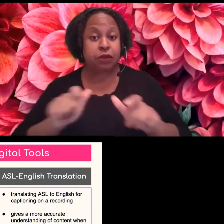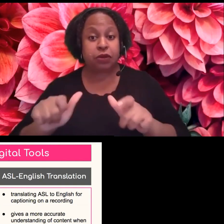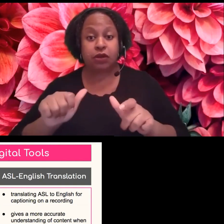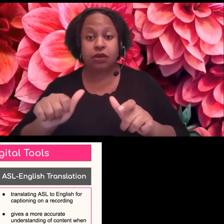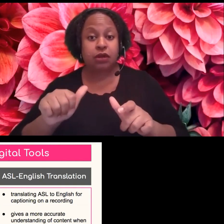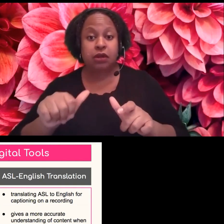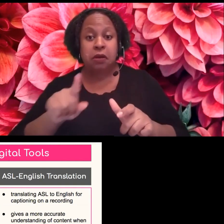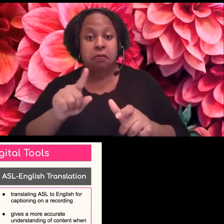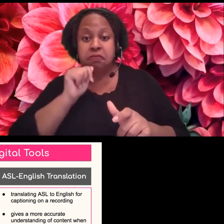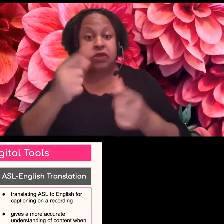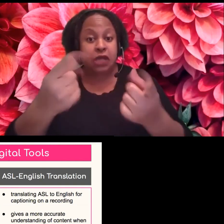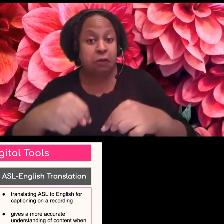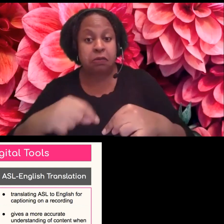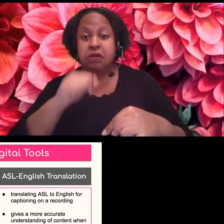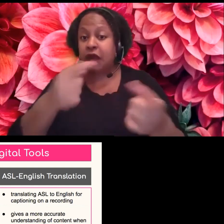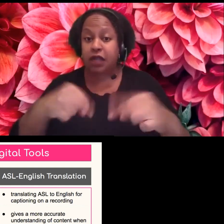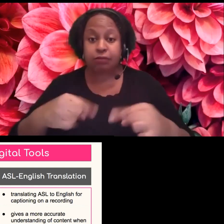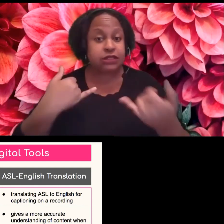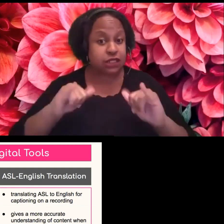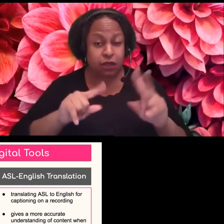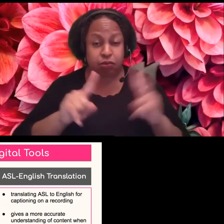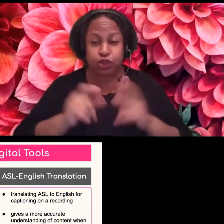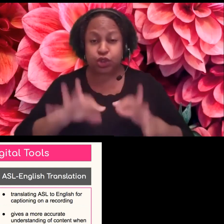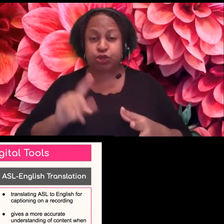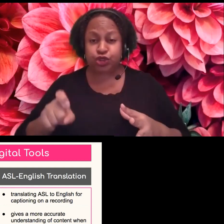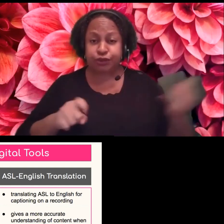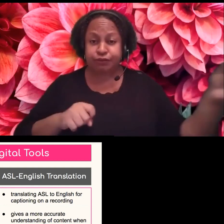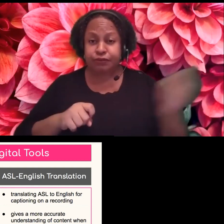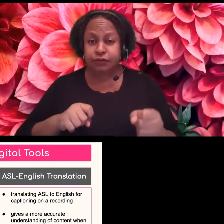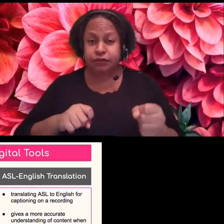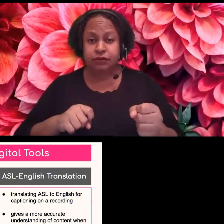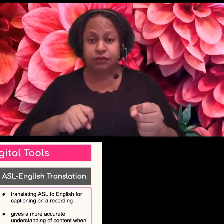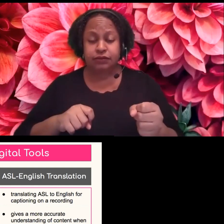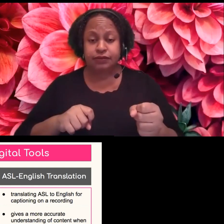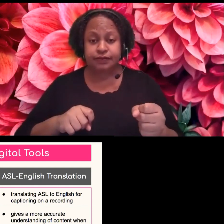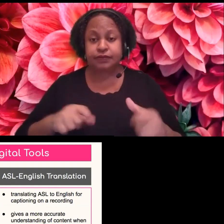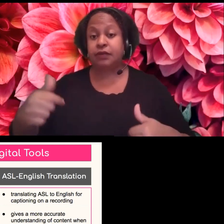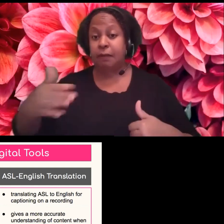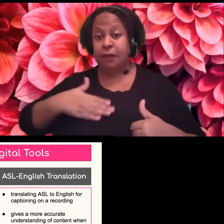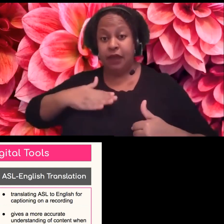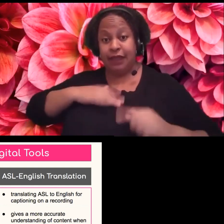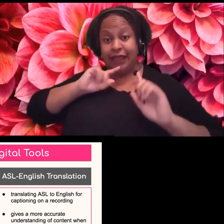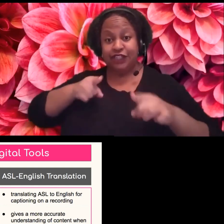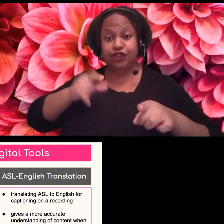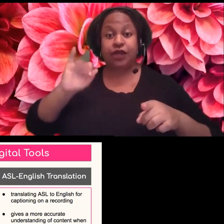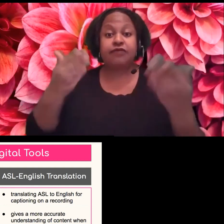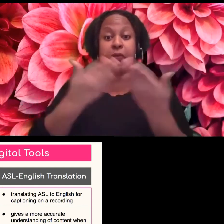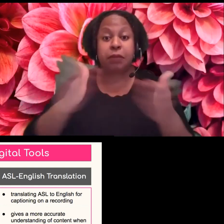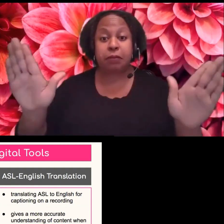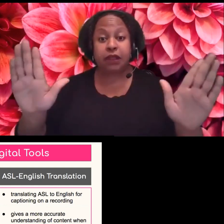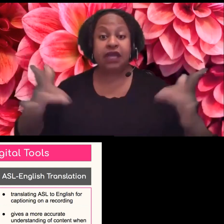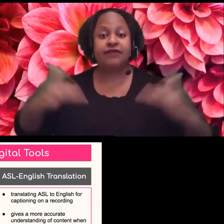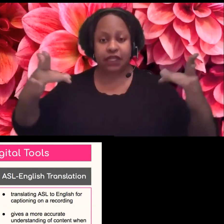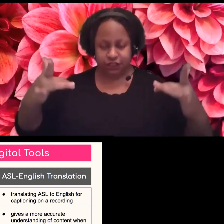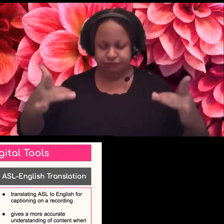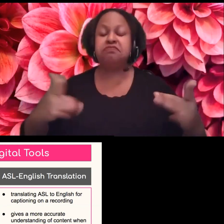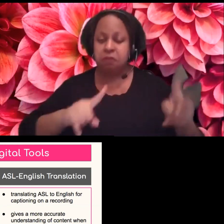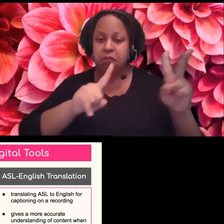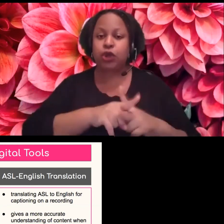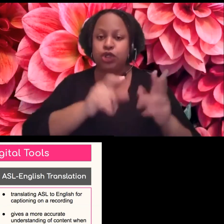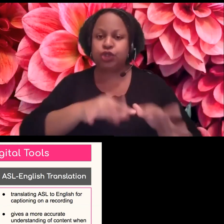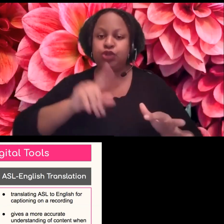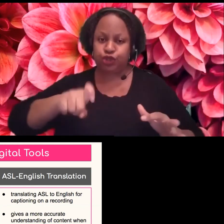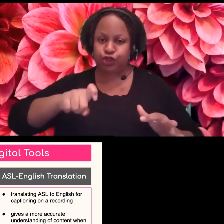in attendance? Um, so what I had said was if the event is public, then you should be trying to book interpreters.